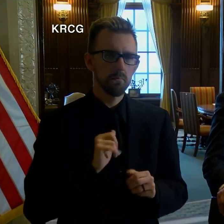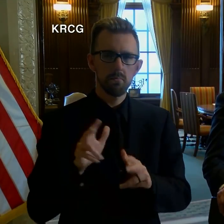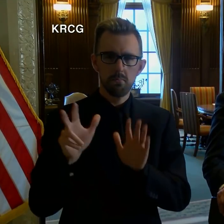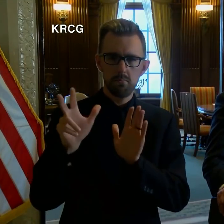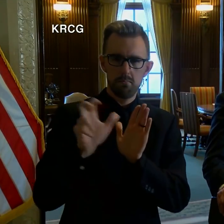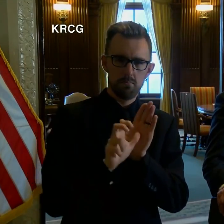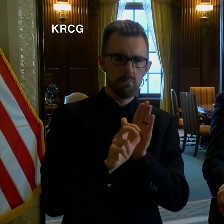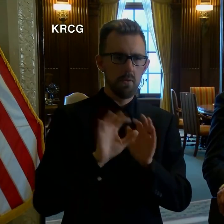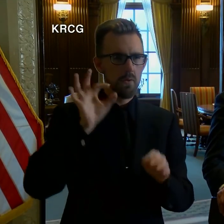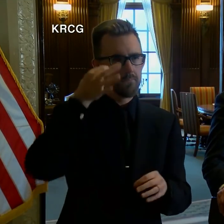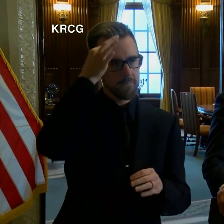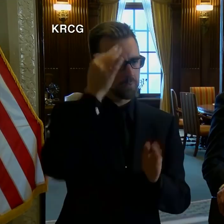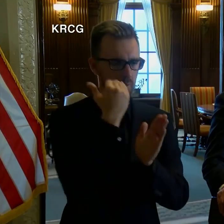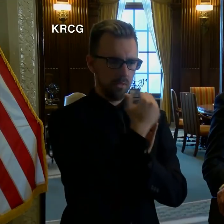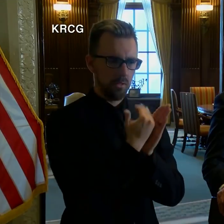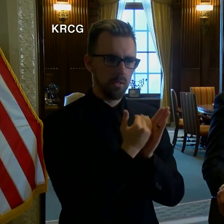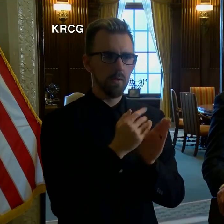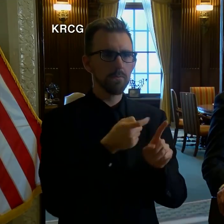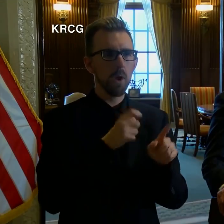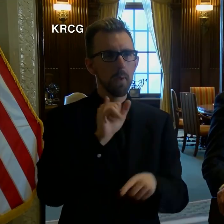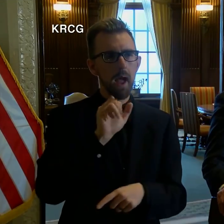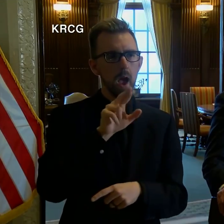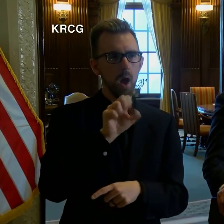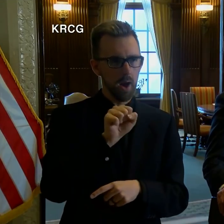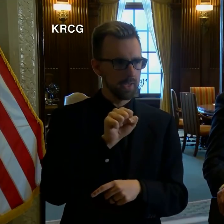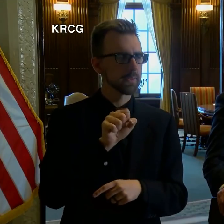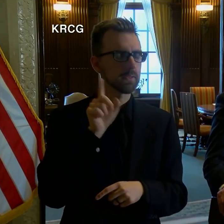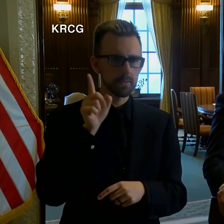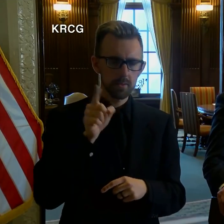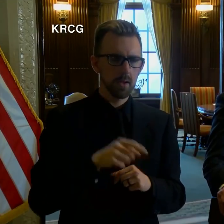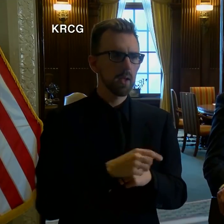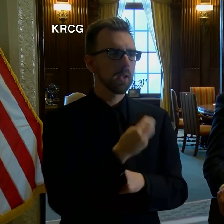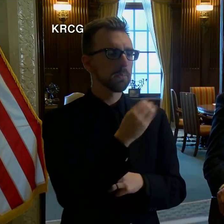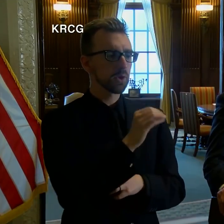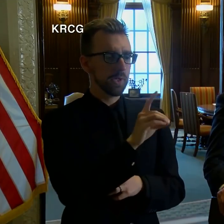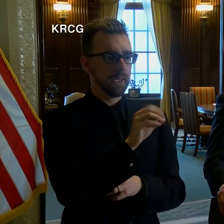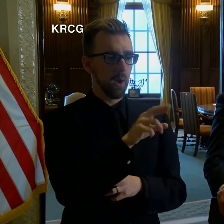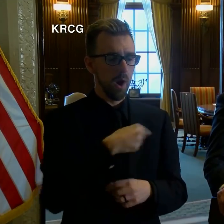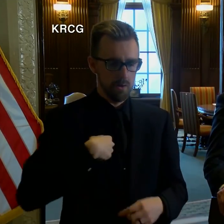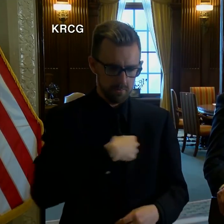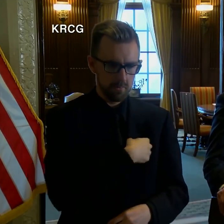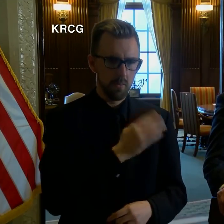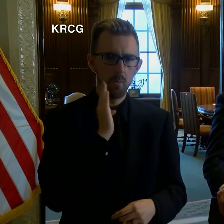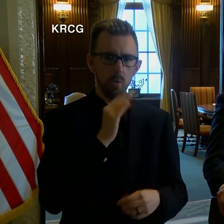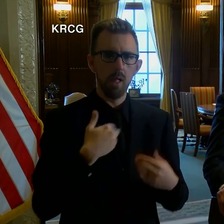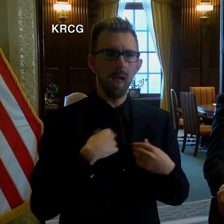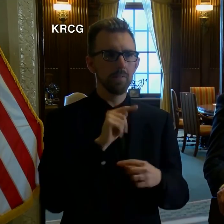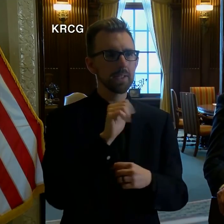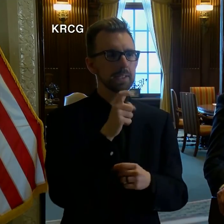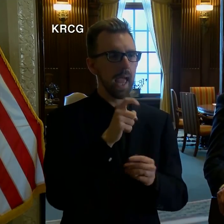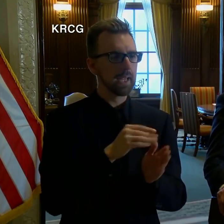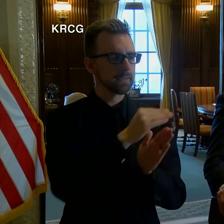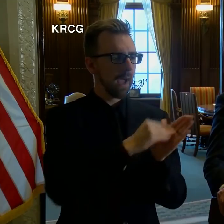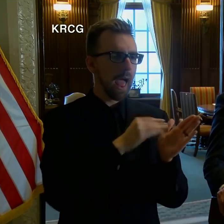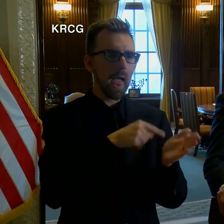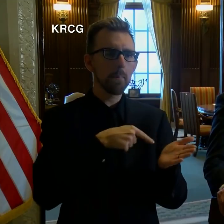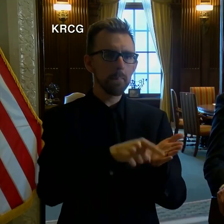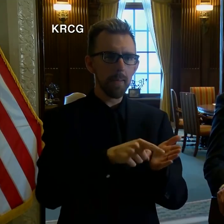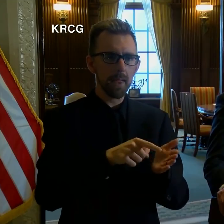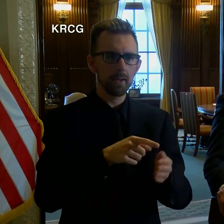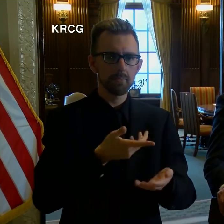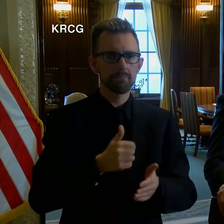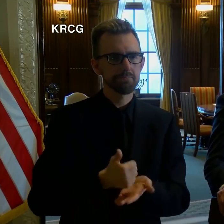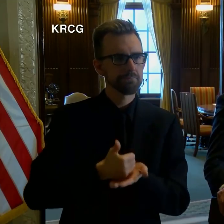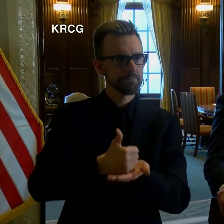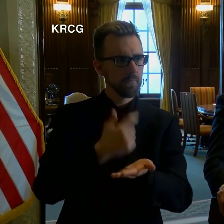guidelines issued by the IRS, the Missouri Department of Revenue will provide special tax filing and payment relief to